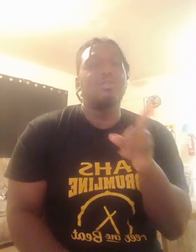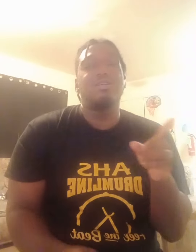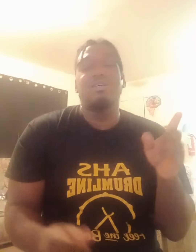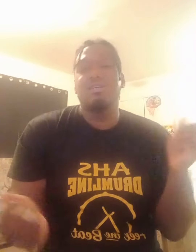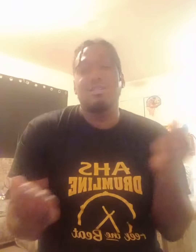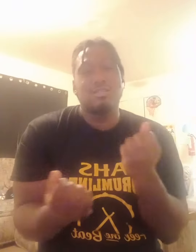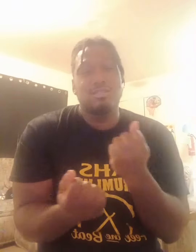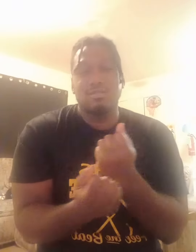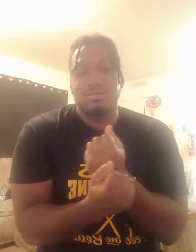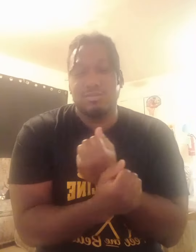love,